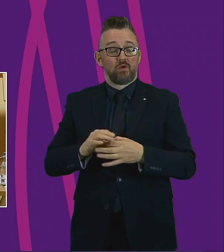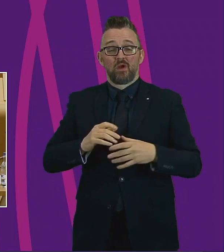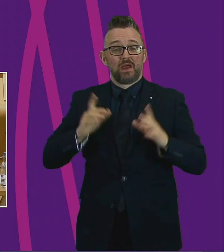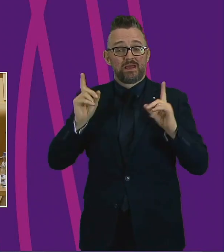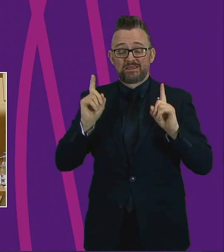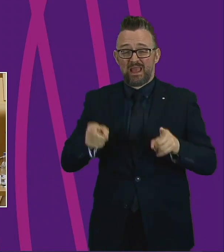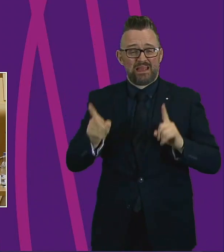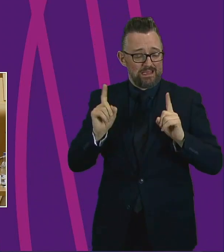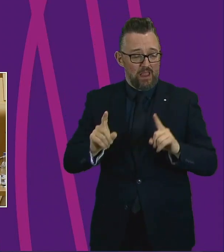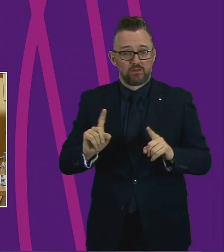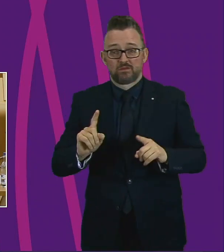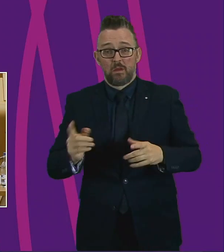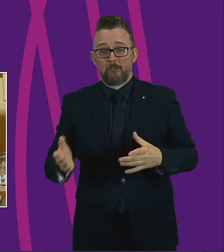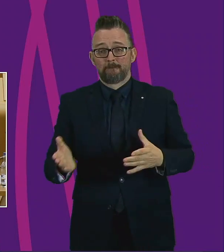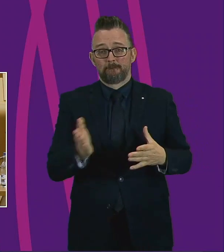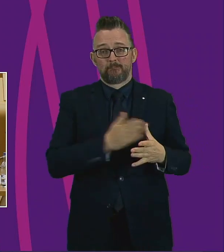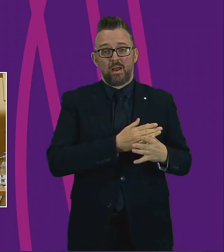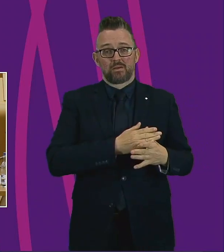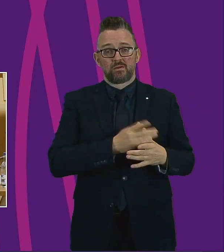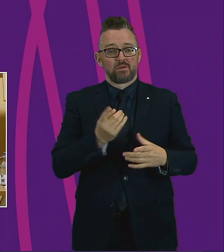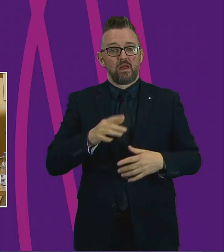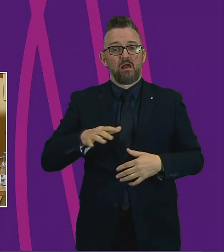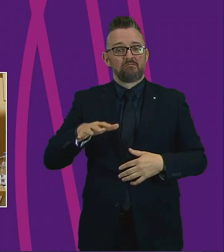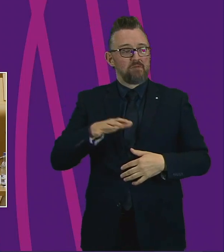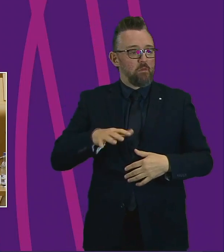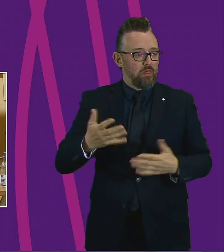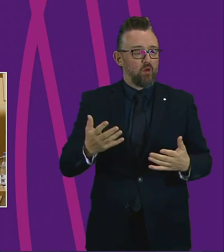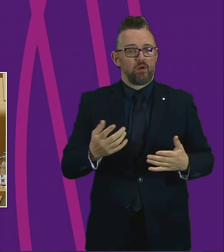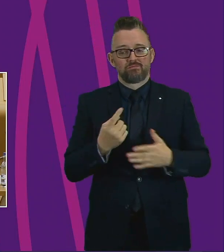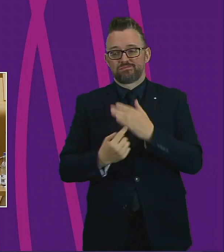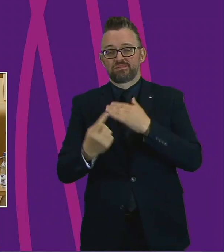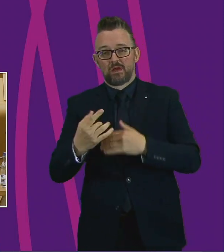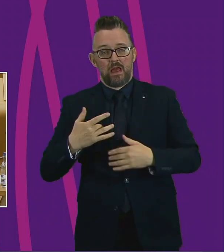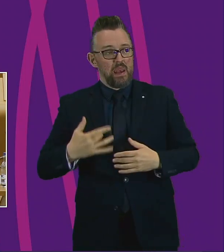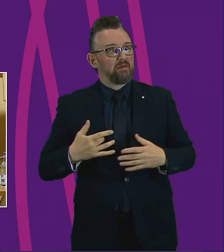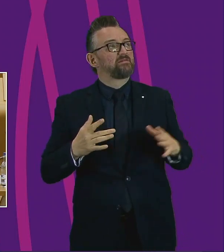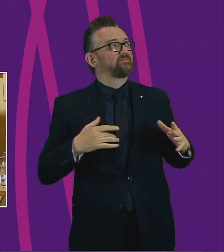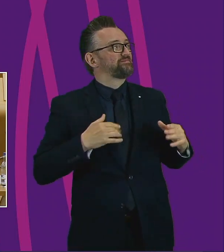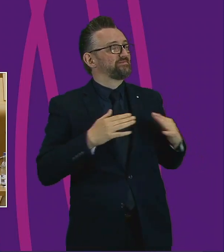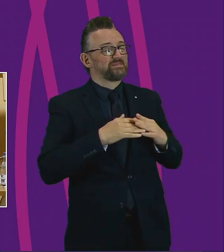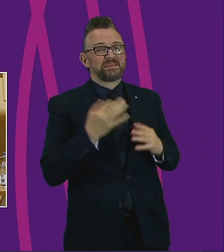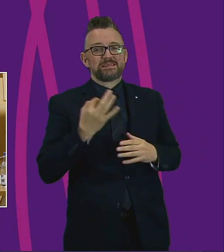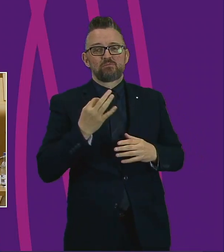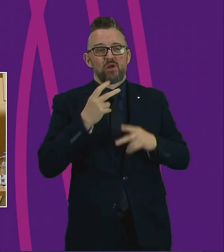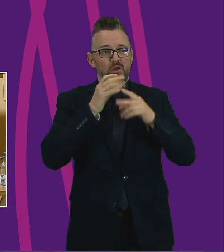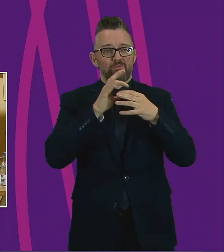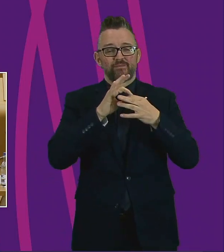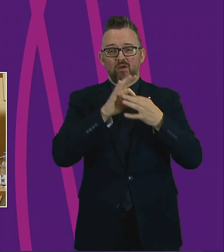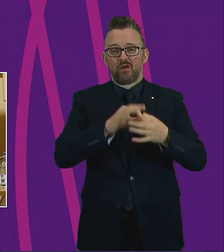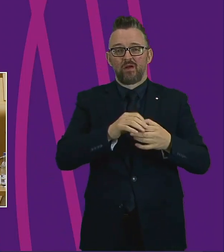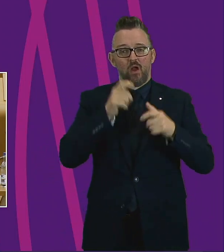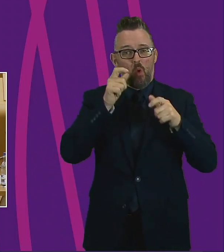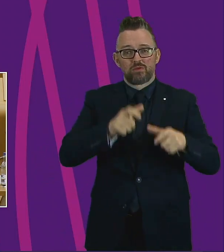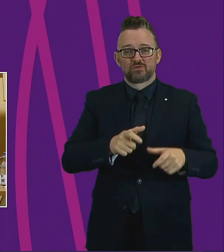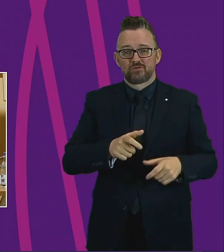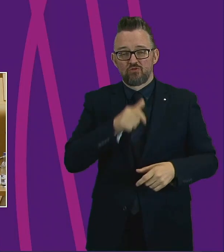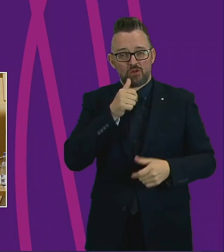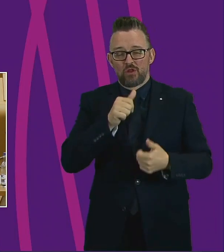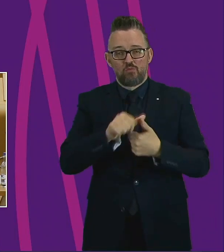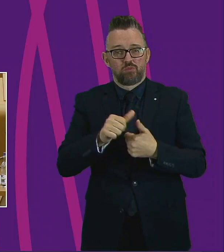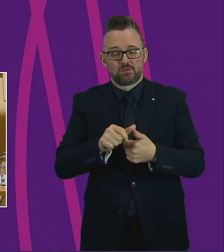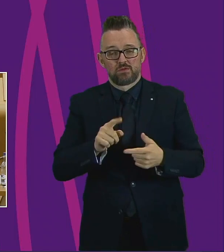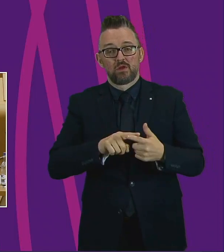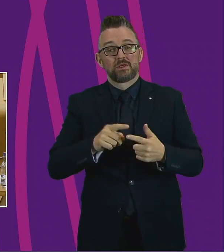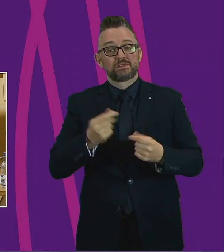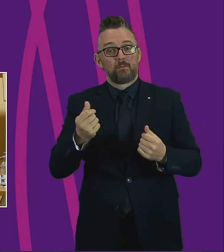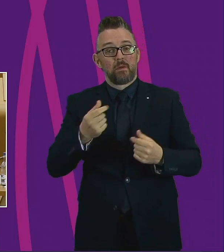to the previous situation of families and individuals living in unsuitable temporary accommodation and vulnerable people sleeping